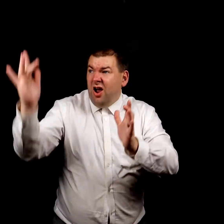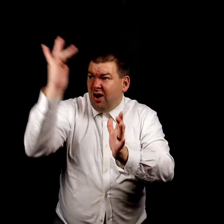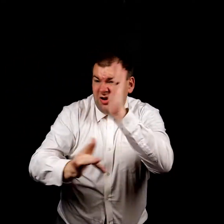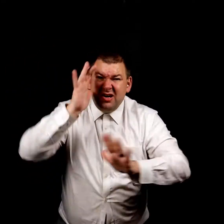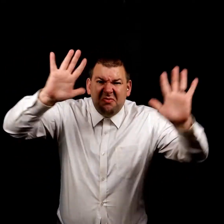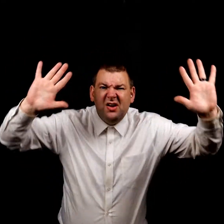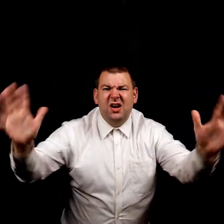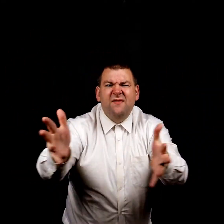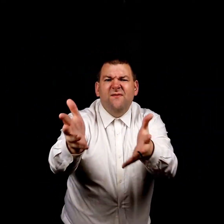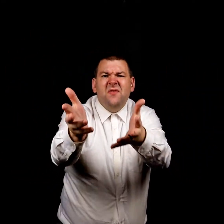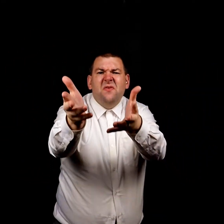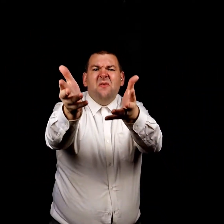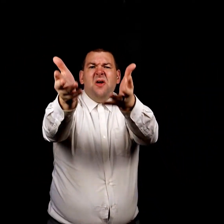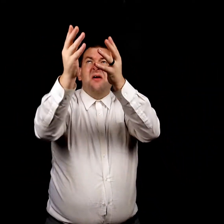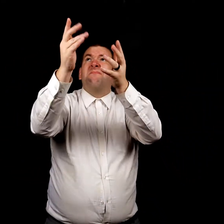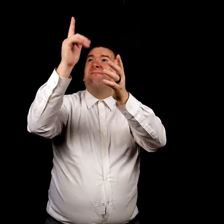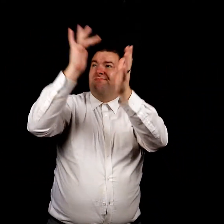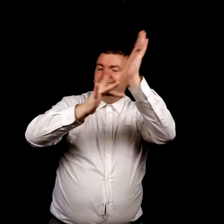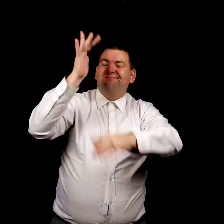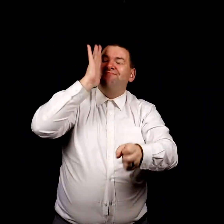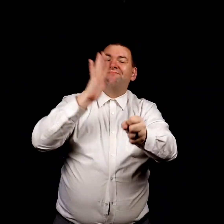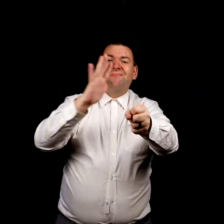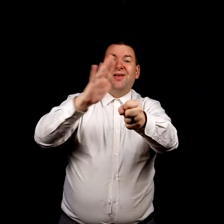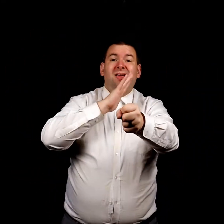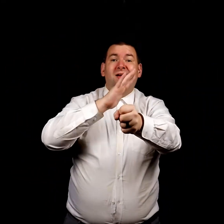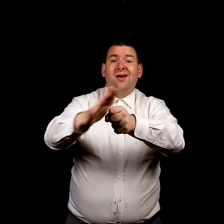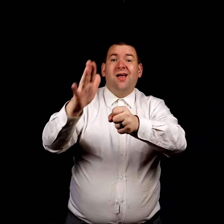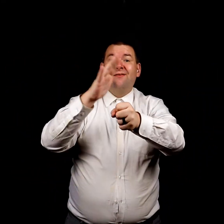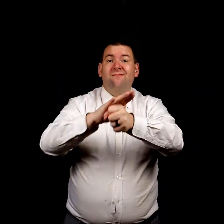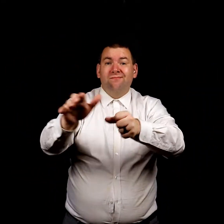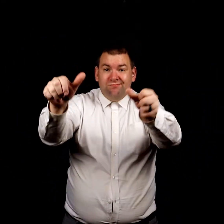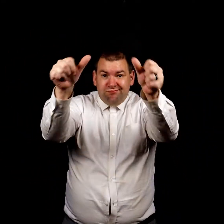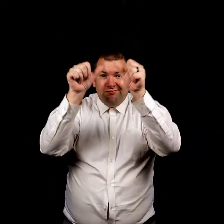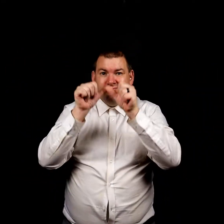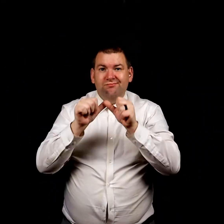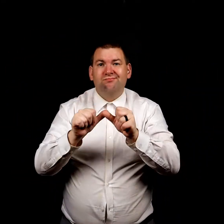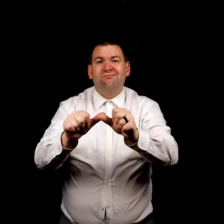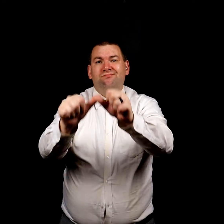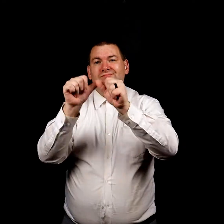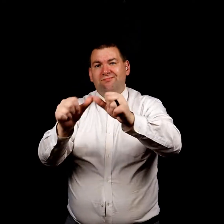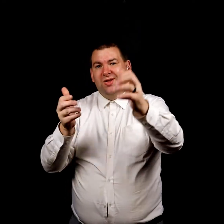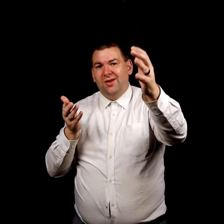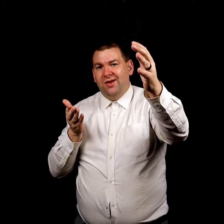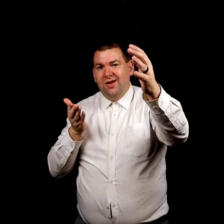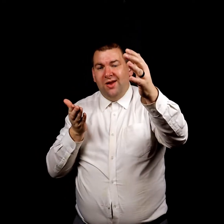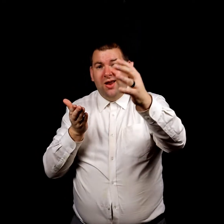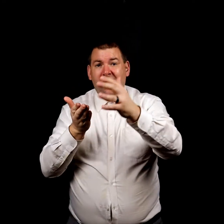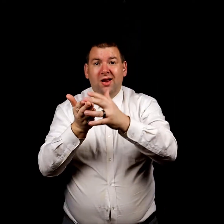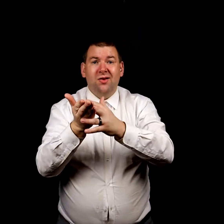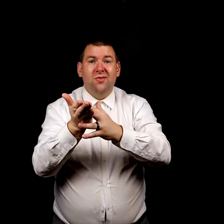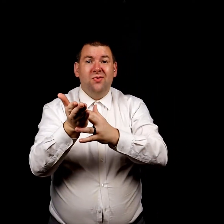He will lift you up, He will be enough to get you through.